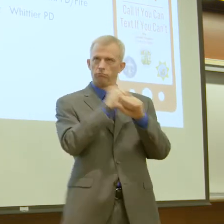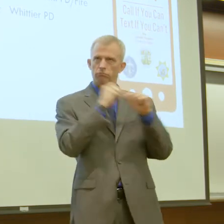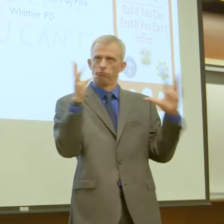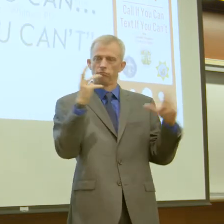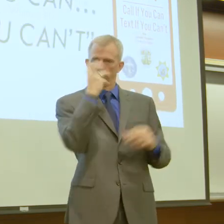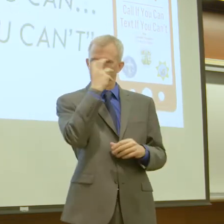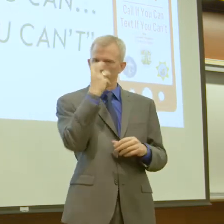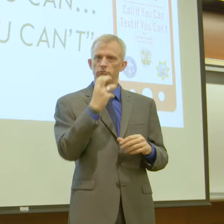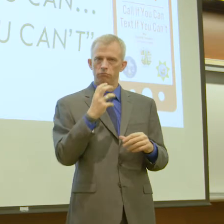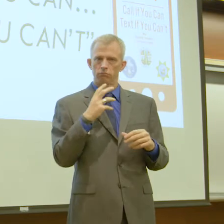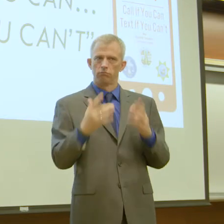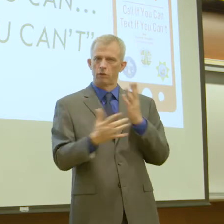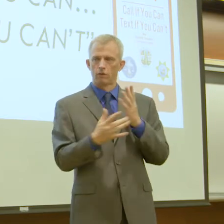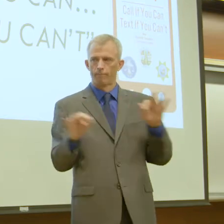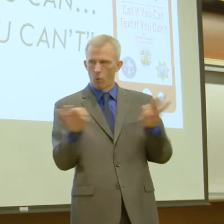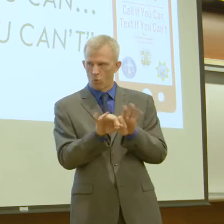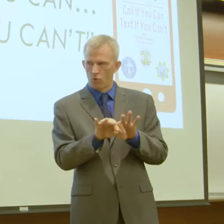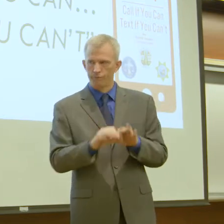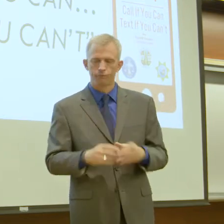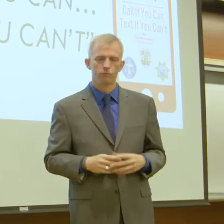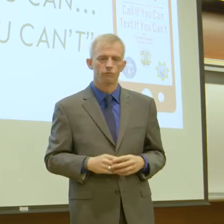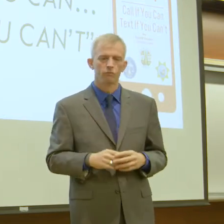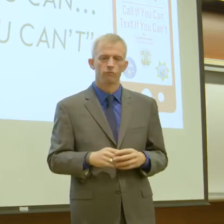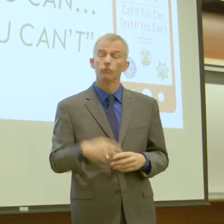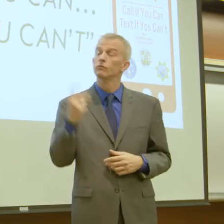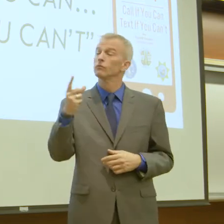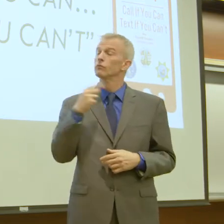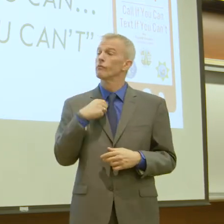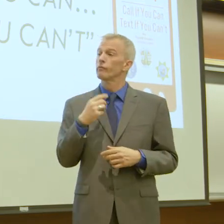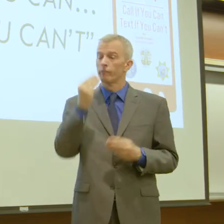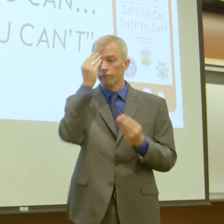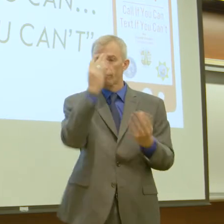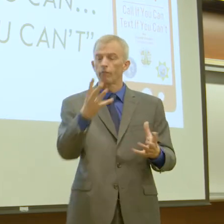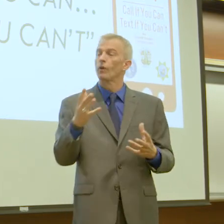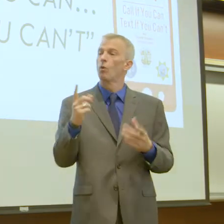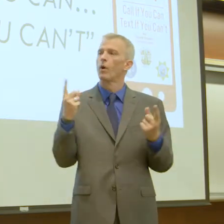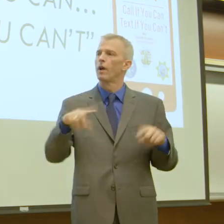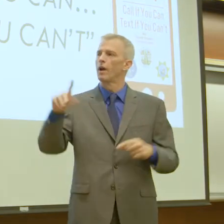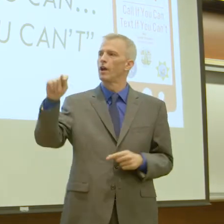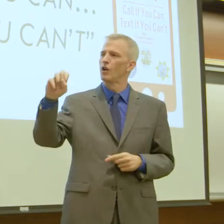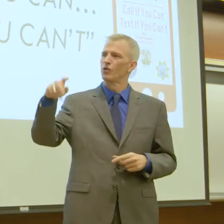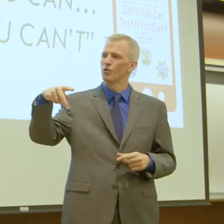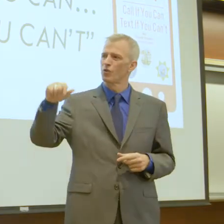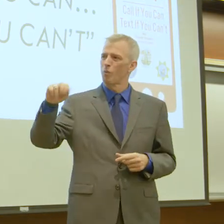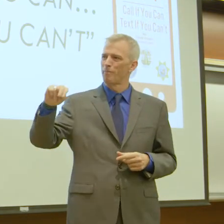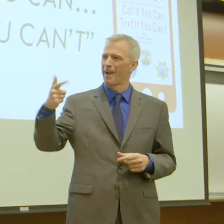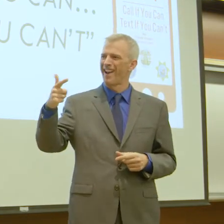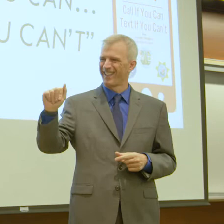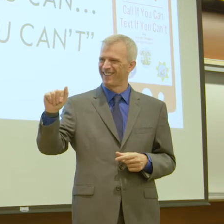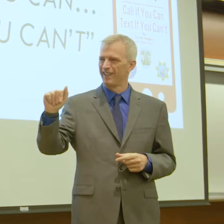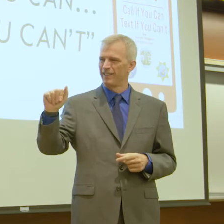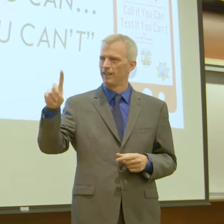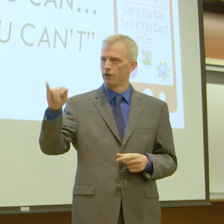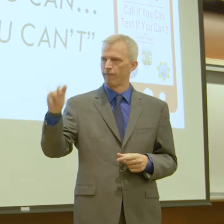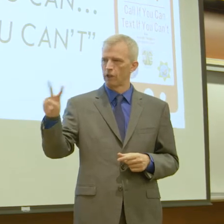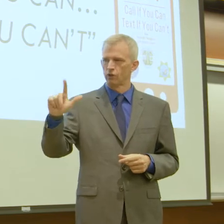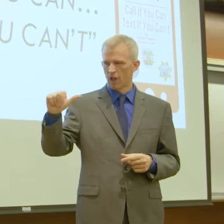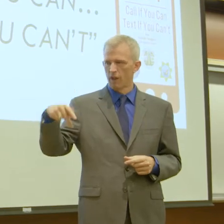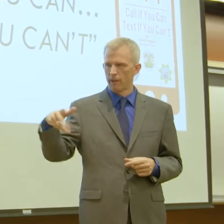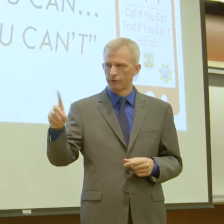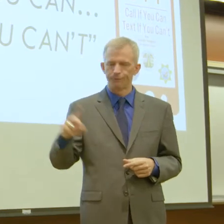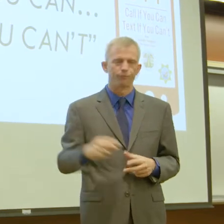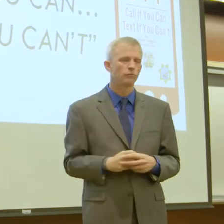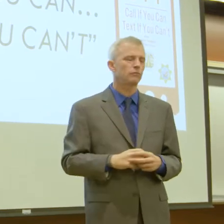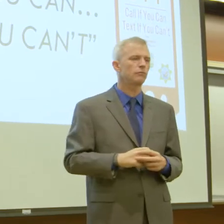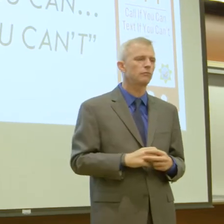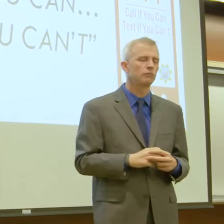technology is. What I want to tell you about is an incident that occurred in the Topanga Division of the LAPD. And this was a